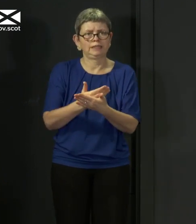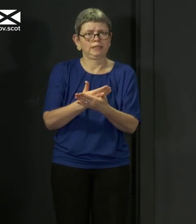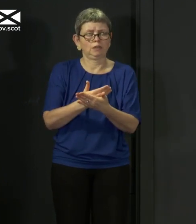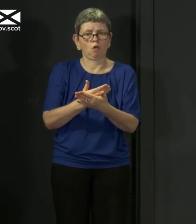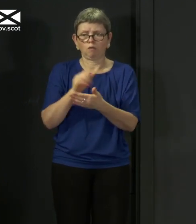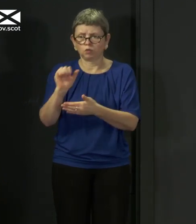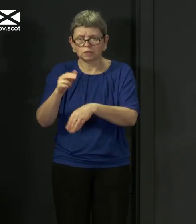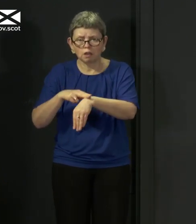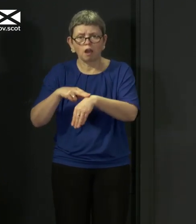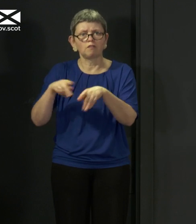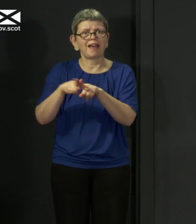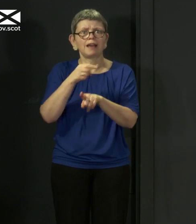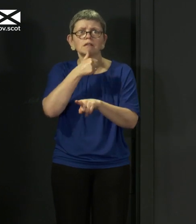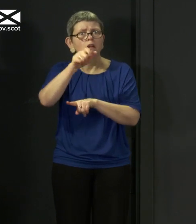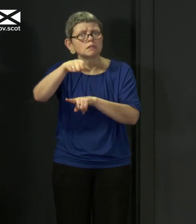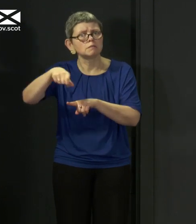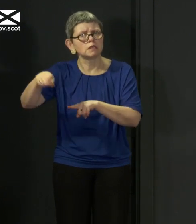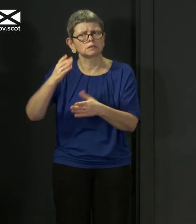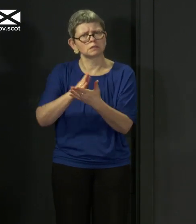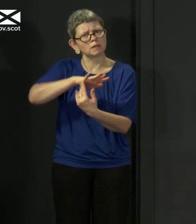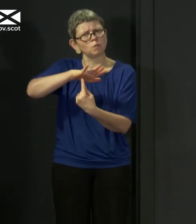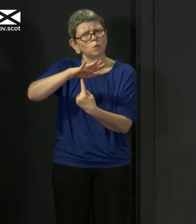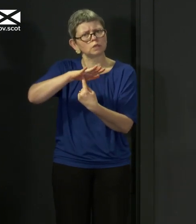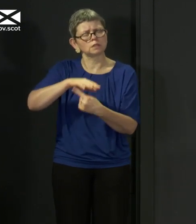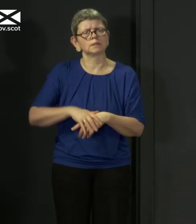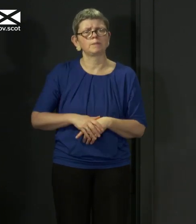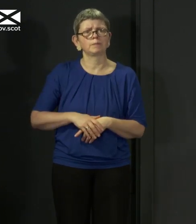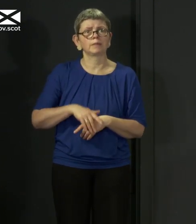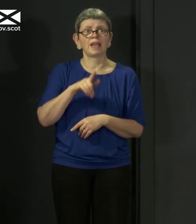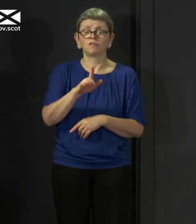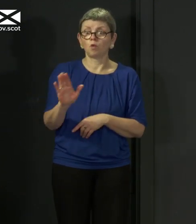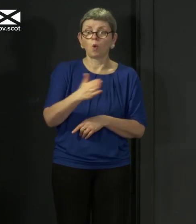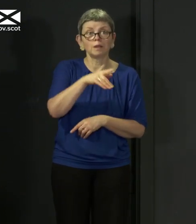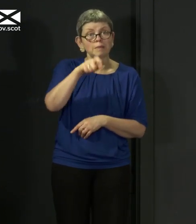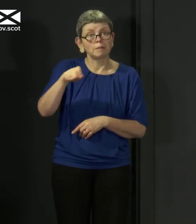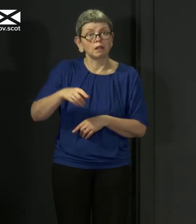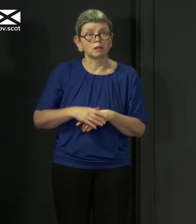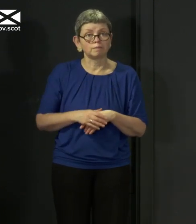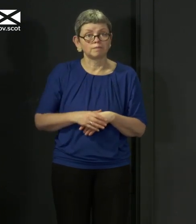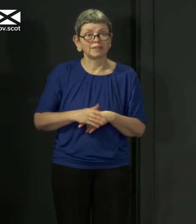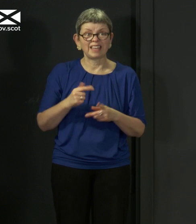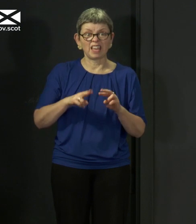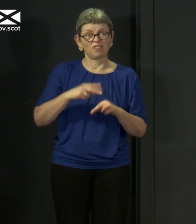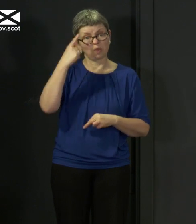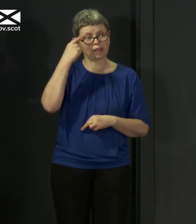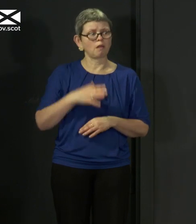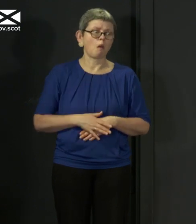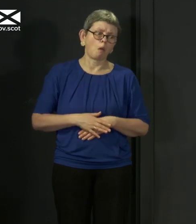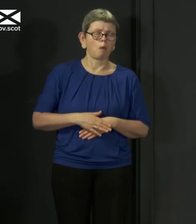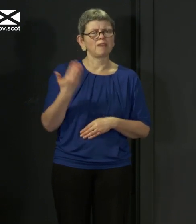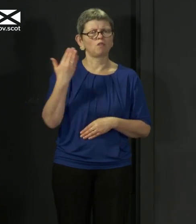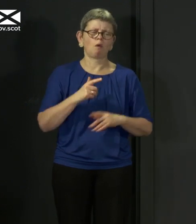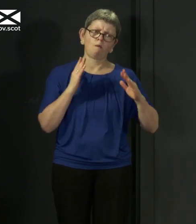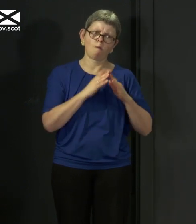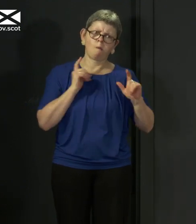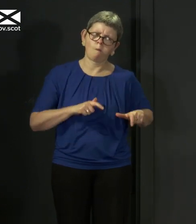And for all of us, not just businesses, if you're now going out and about a little bit more than you were at the start of